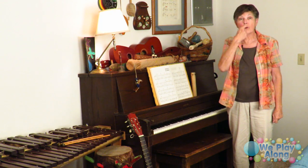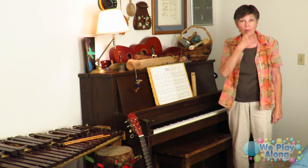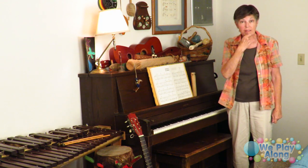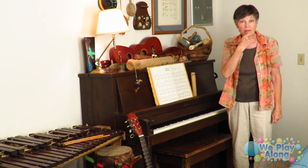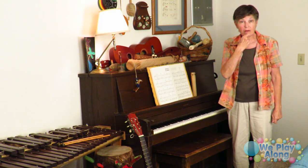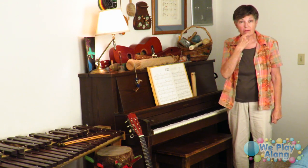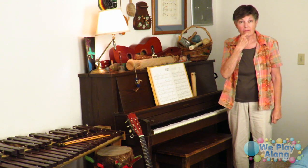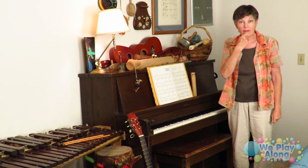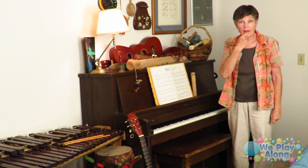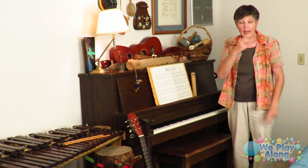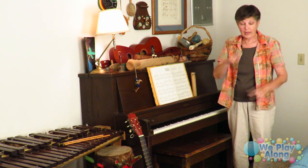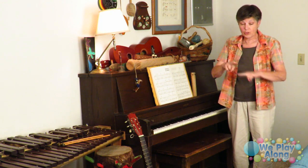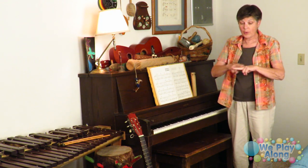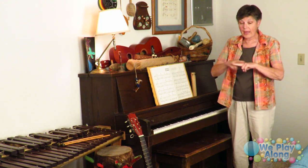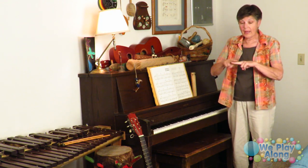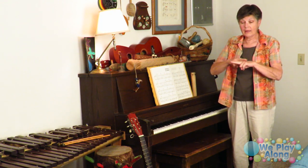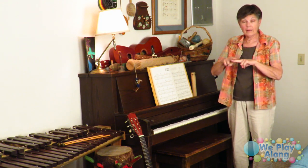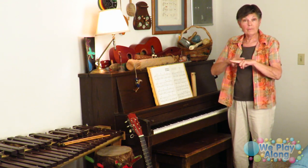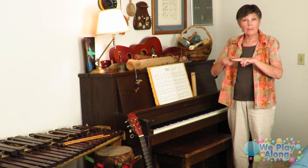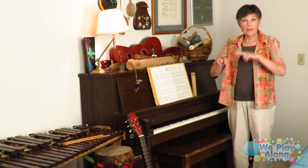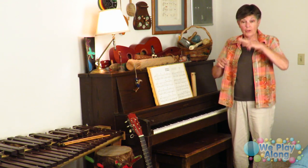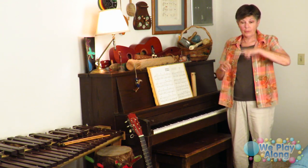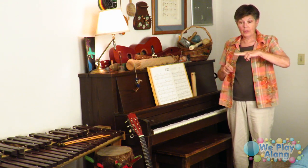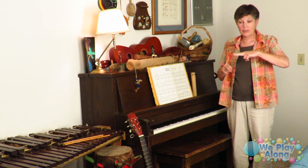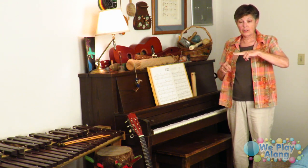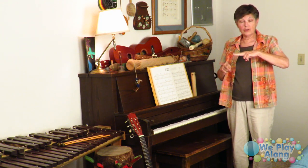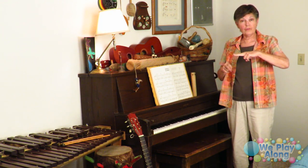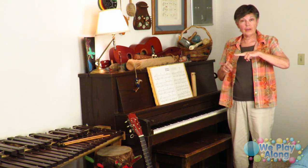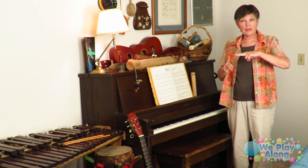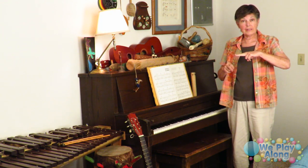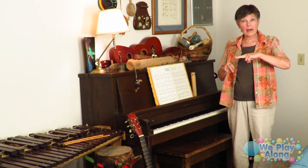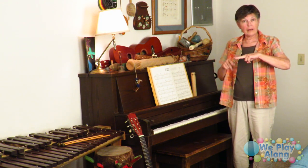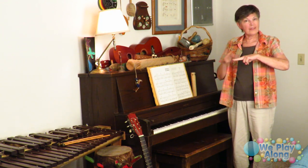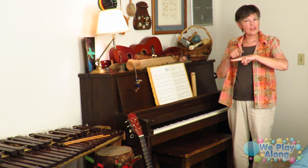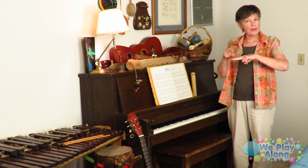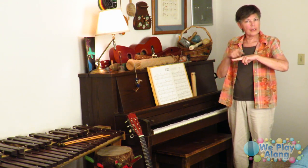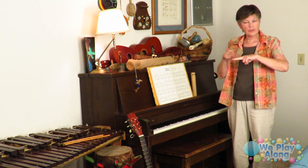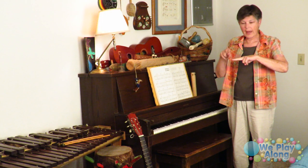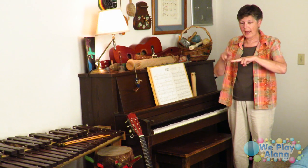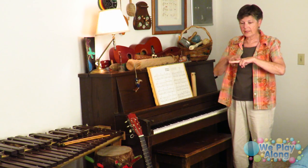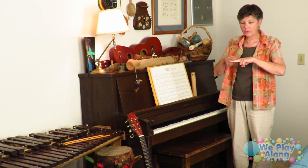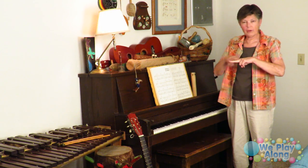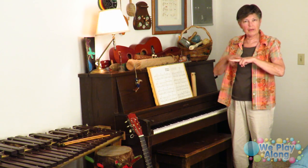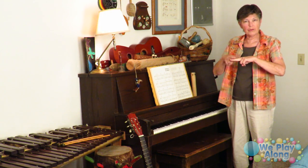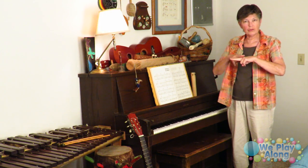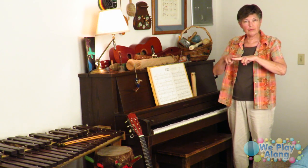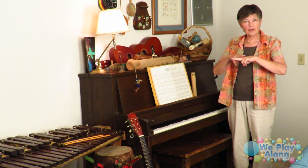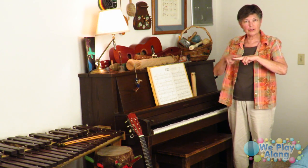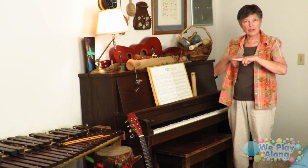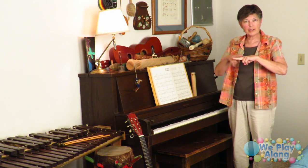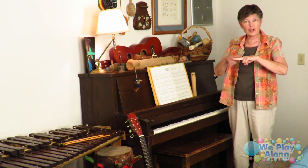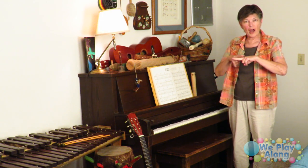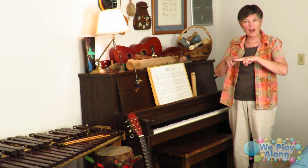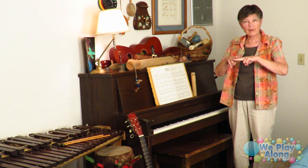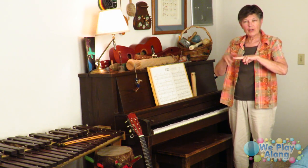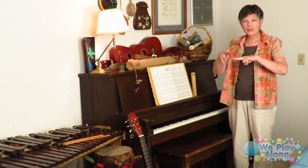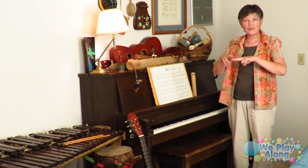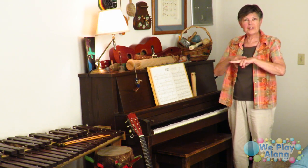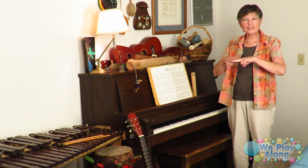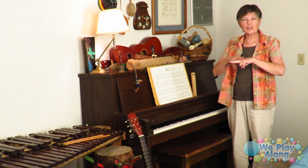a whistle and train you put two fingers out like the train tracks and rub the other two fingers on top so this is